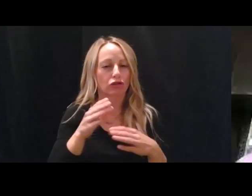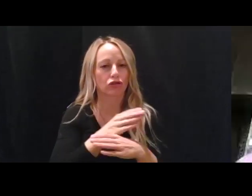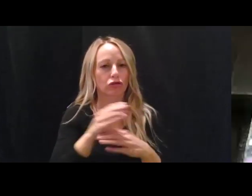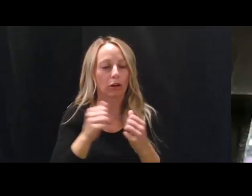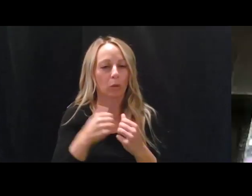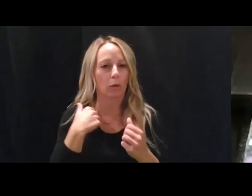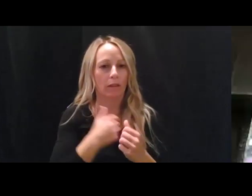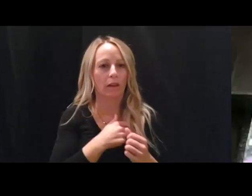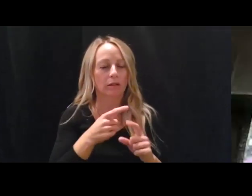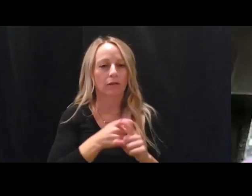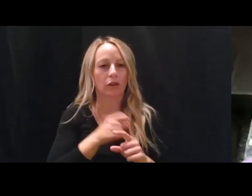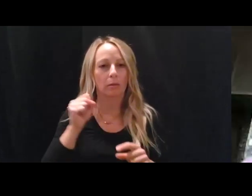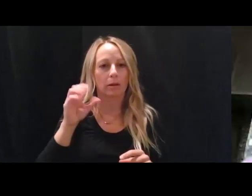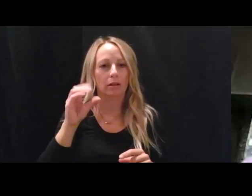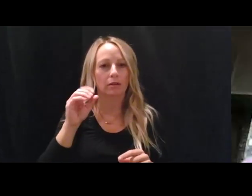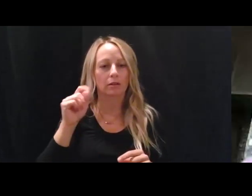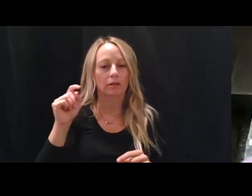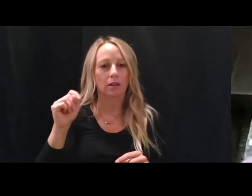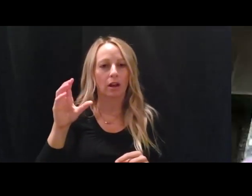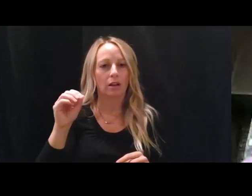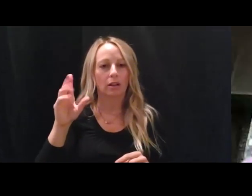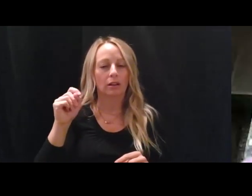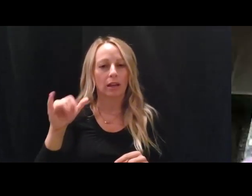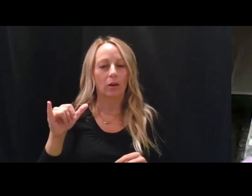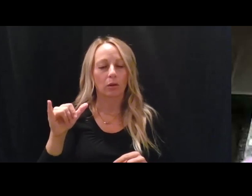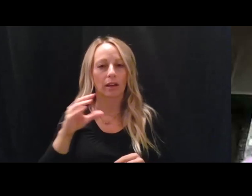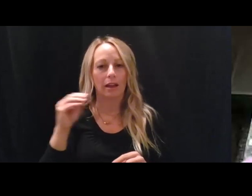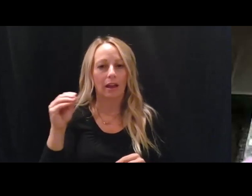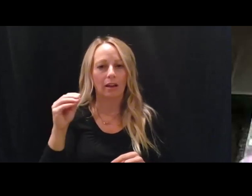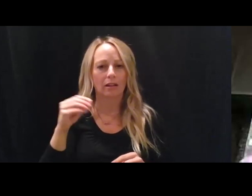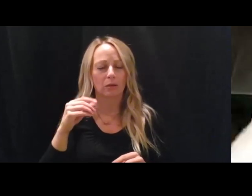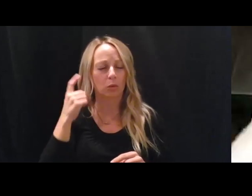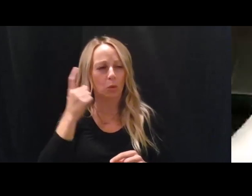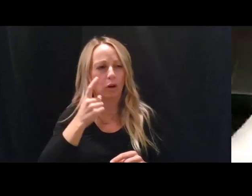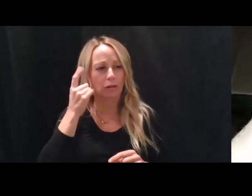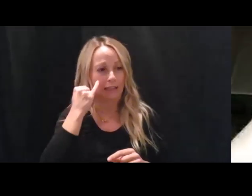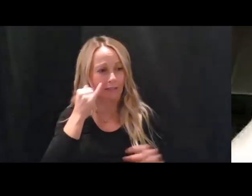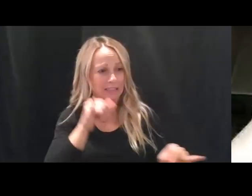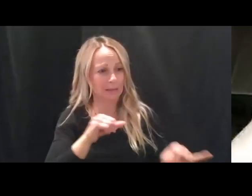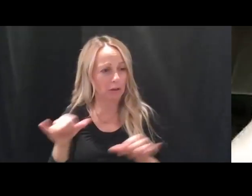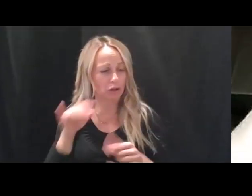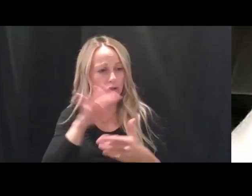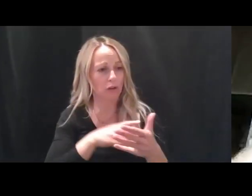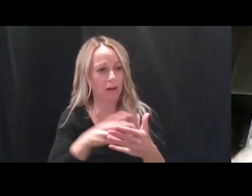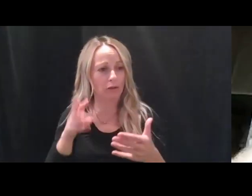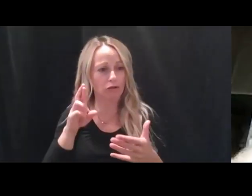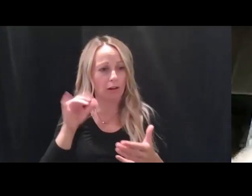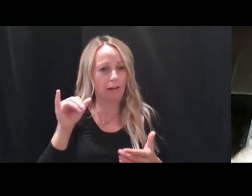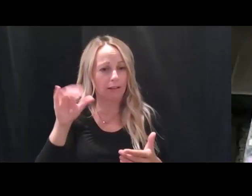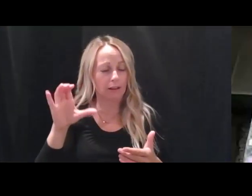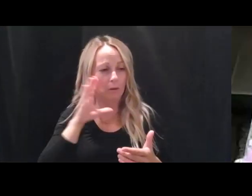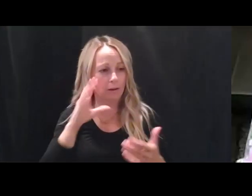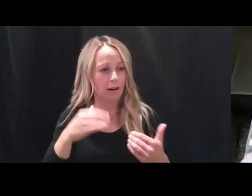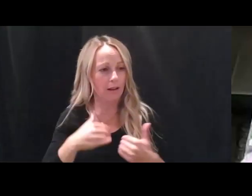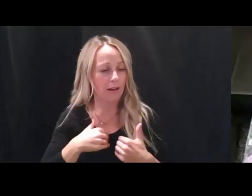he has from Scott County and the graph he makes based on that. Um, is there a similar graph that Rock Island County would have? And,